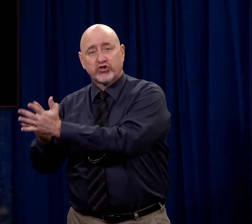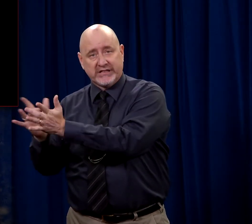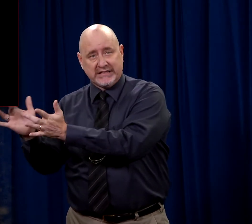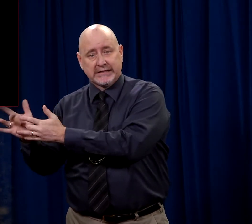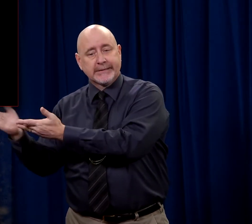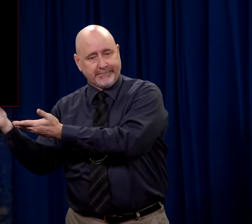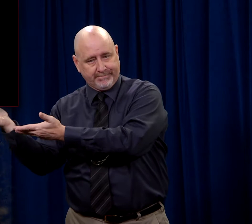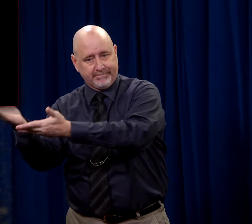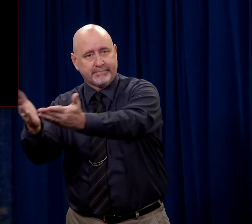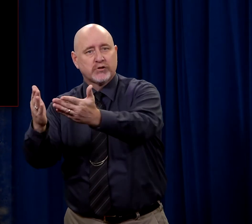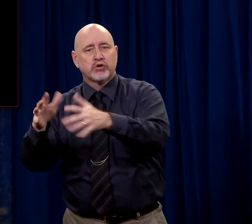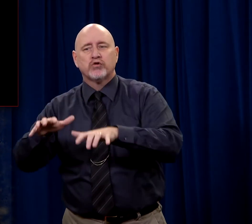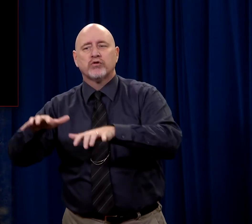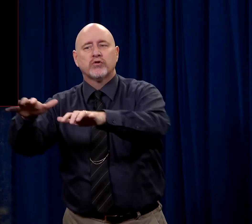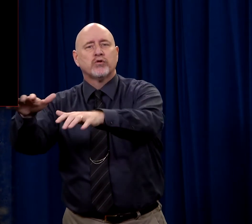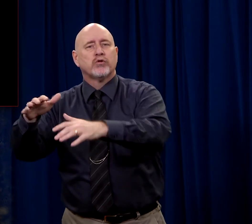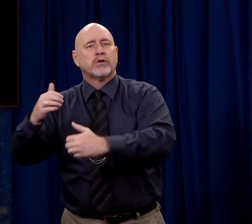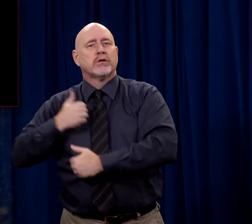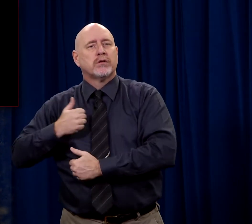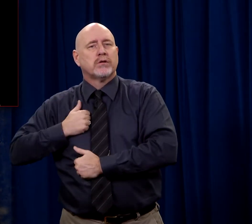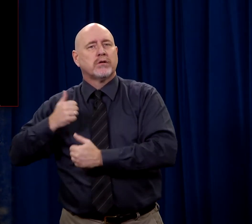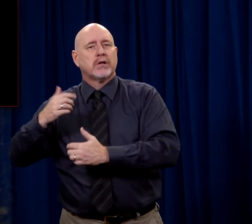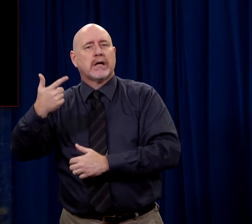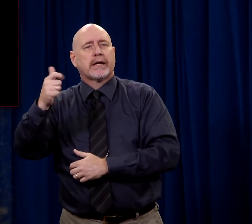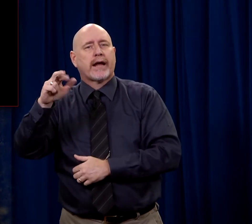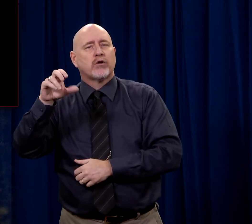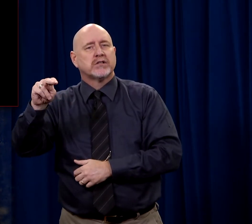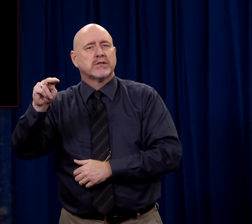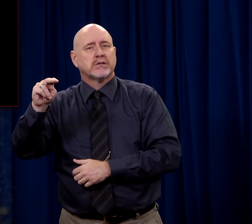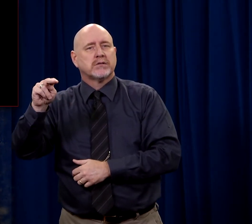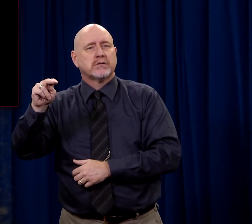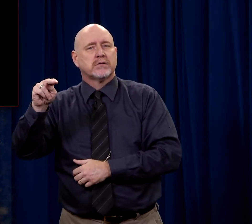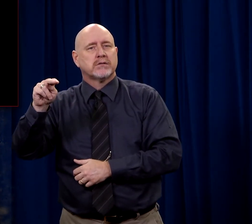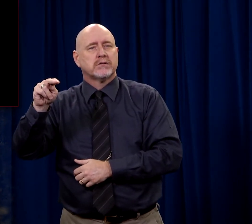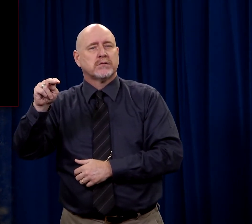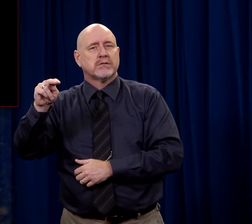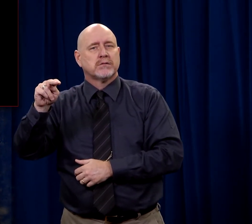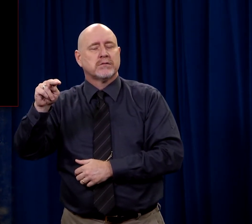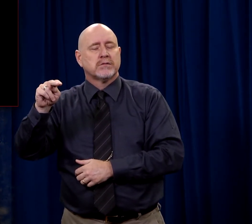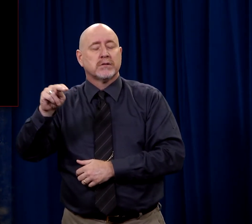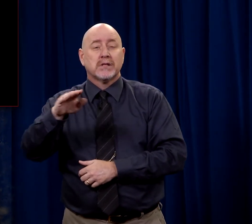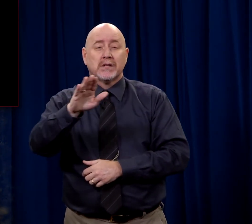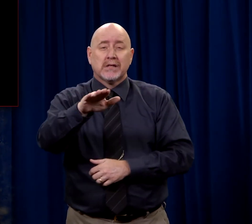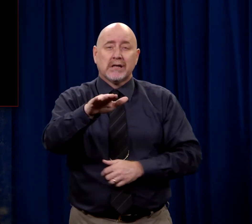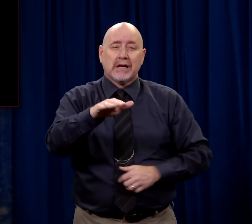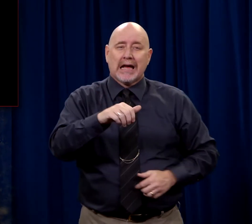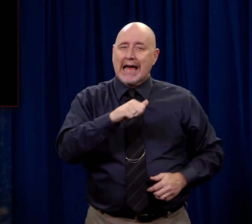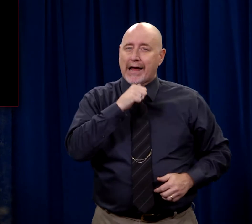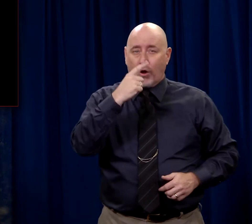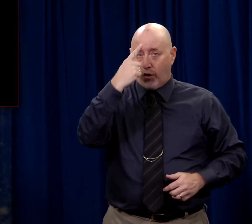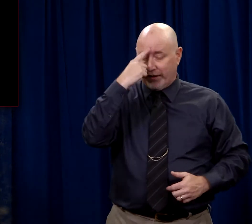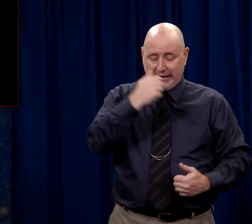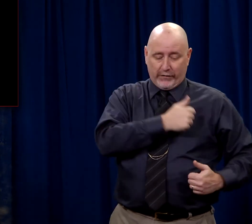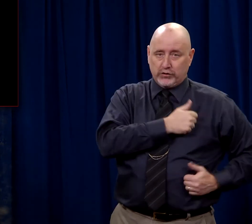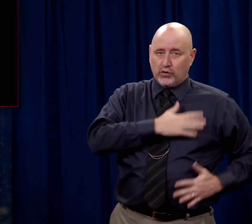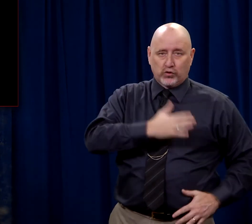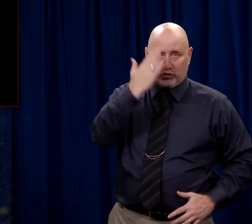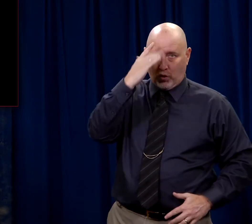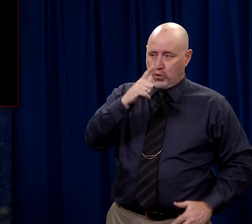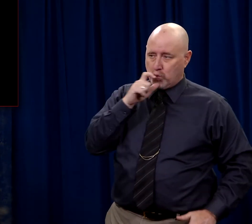Jesus to the garrison, to the soldiers. Now I don't think the soldiers know